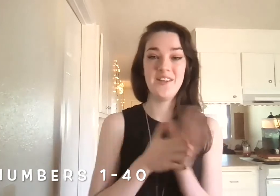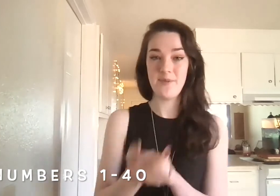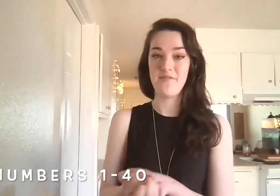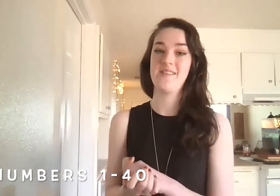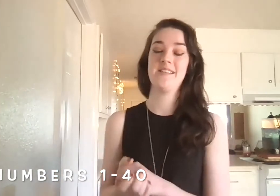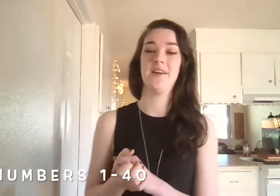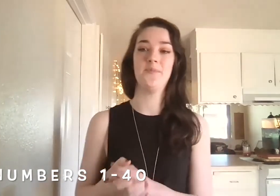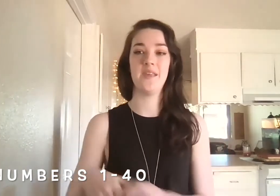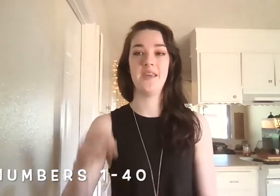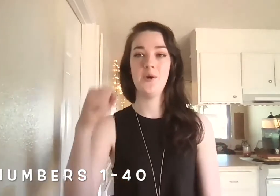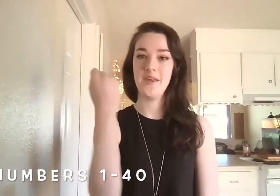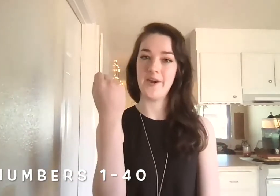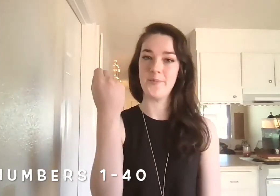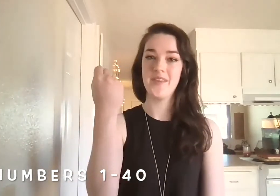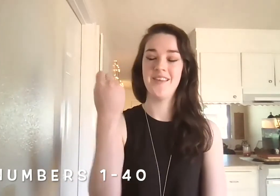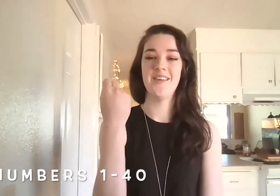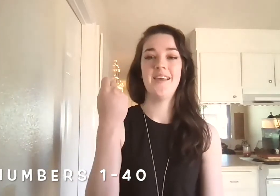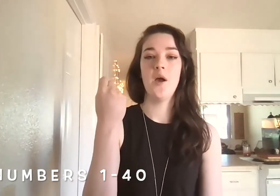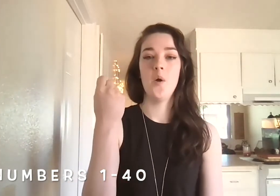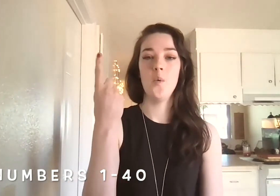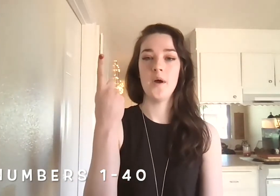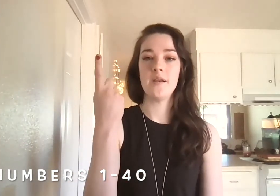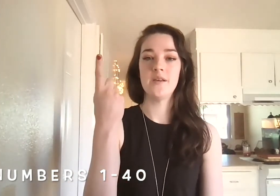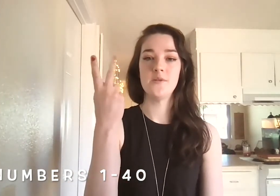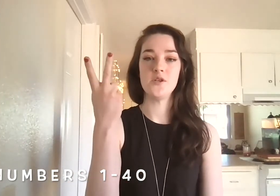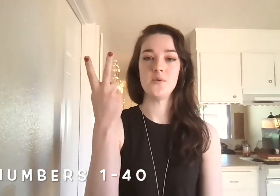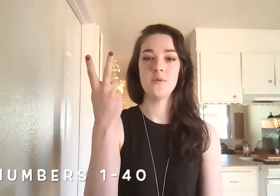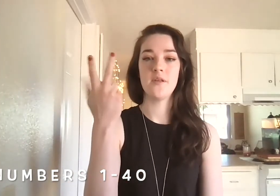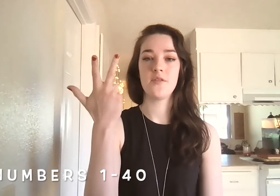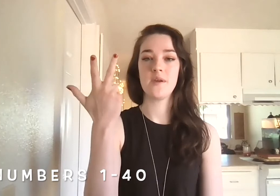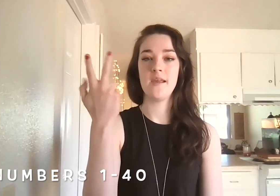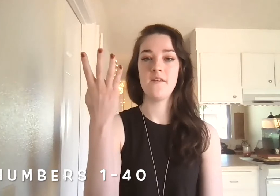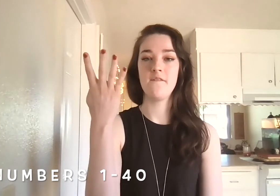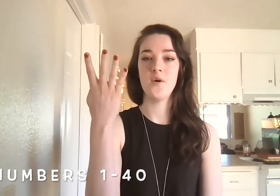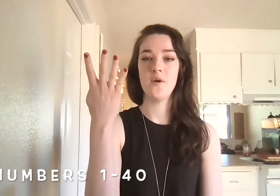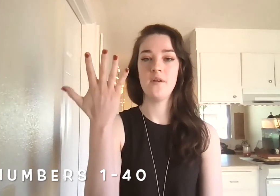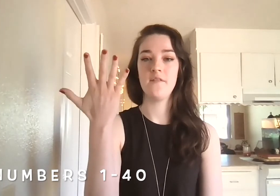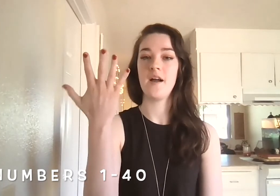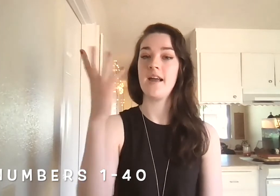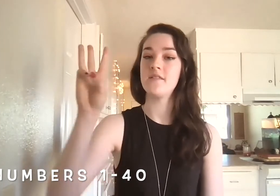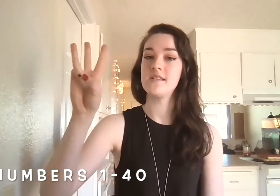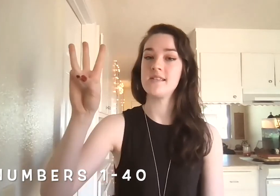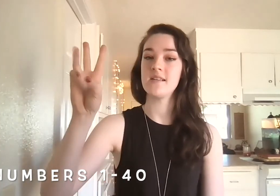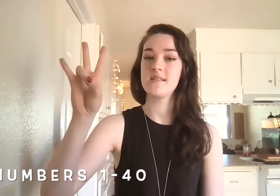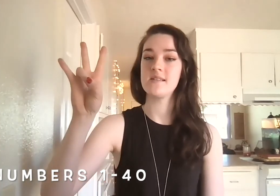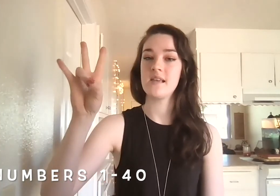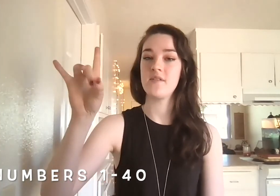little bit faster now. Here we go. 1, 1, 2, 3, 4, 5, 6, 7,